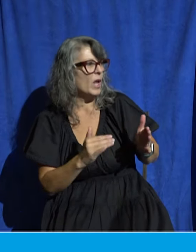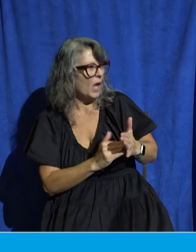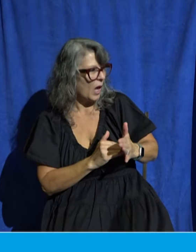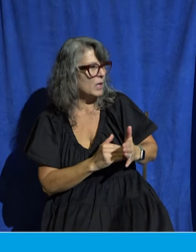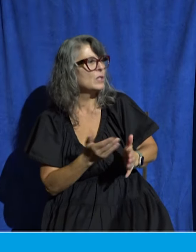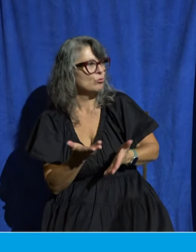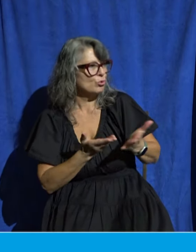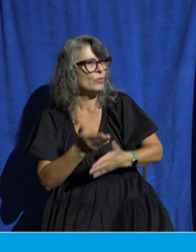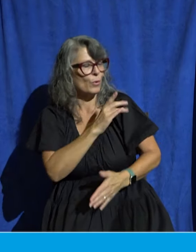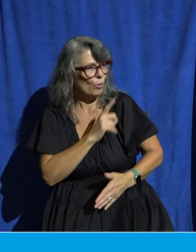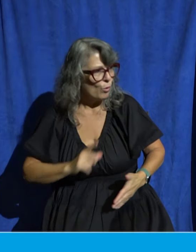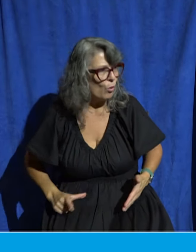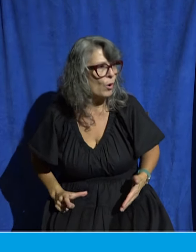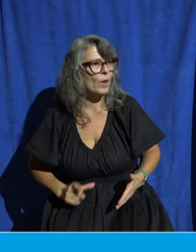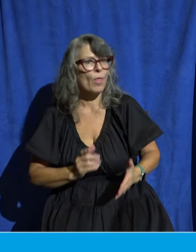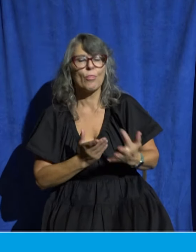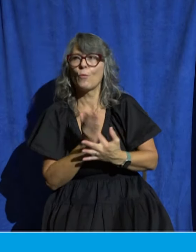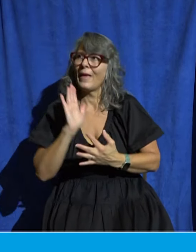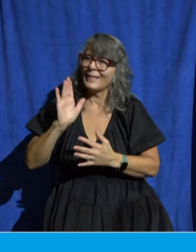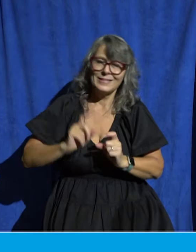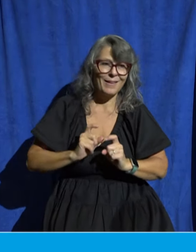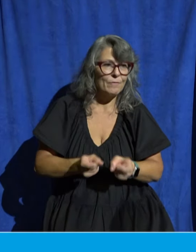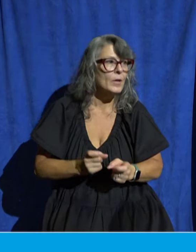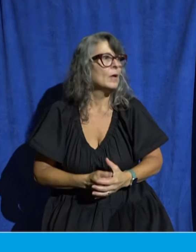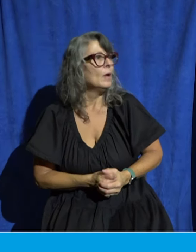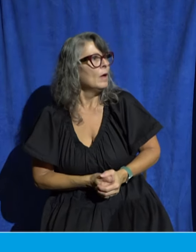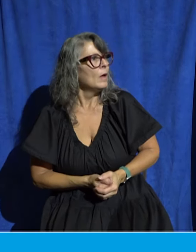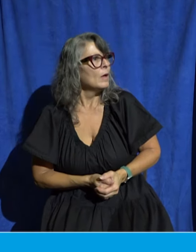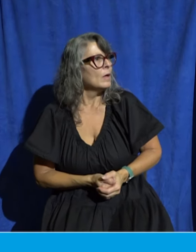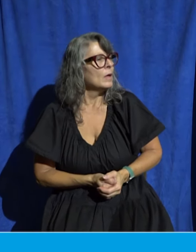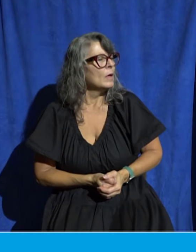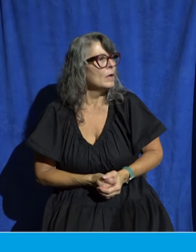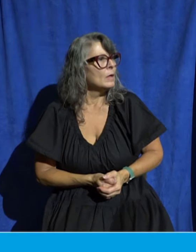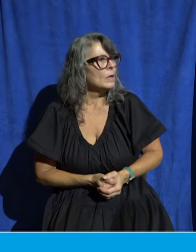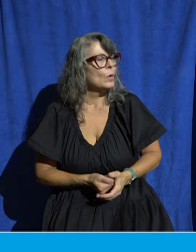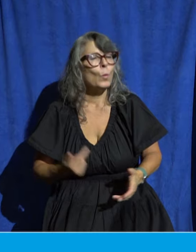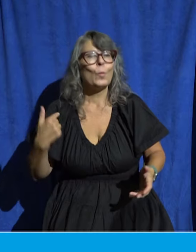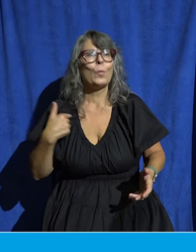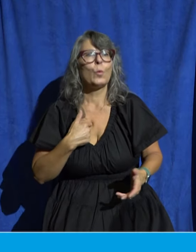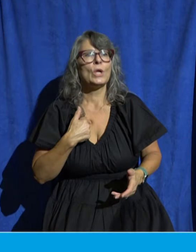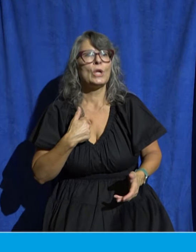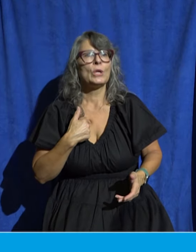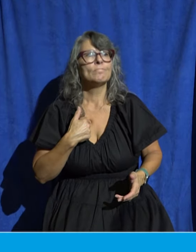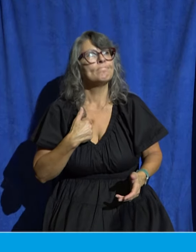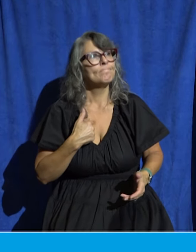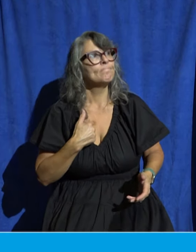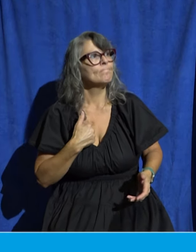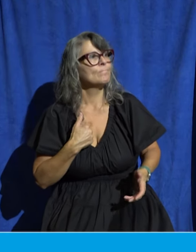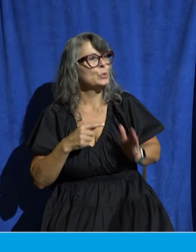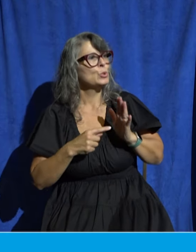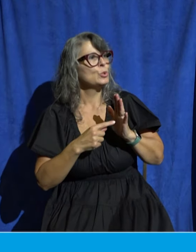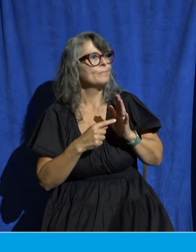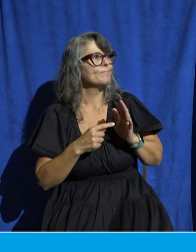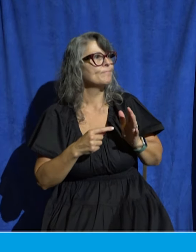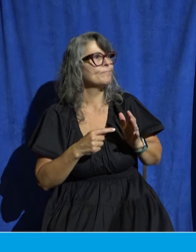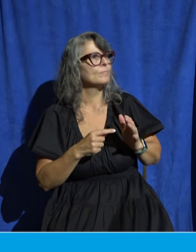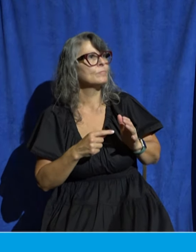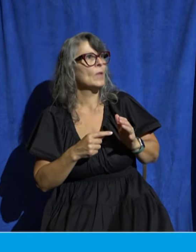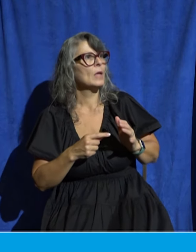it's so important for us that we go out of our way to affirm God's grace in others as we see it. Like listen to how Paul does this. He